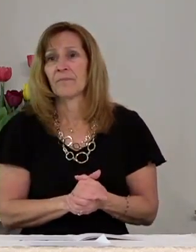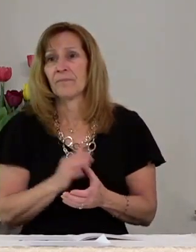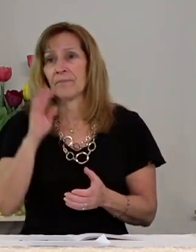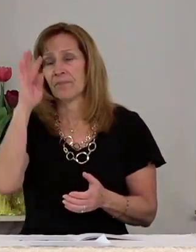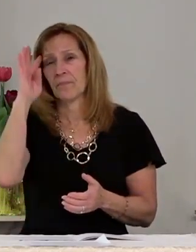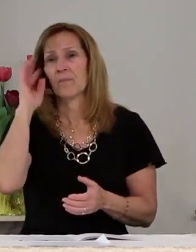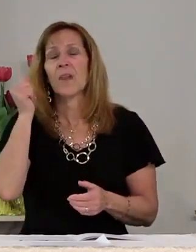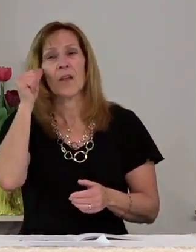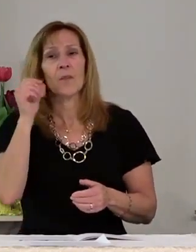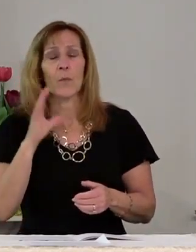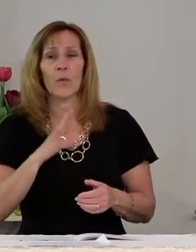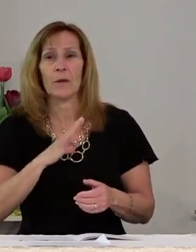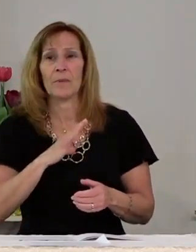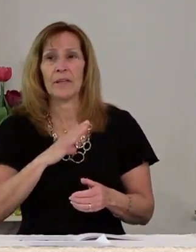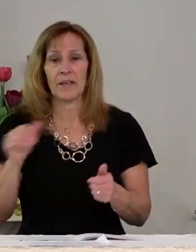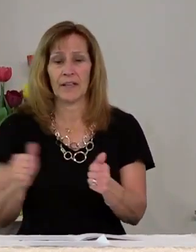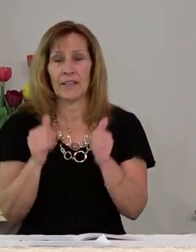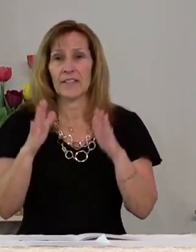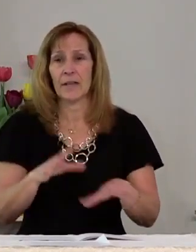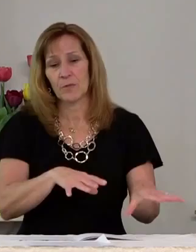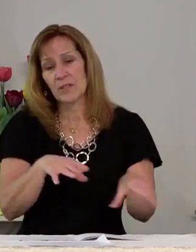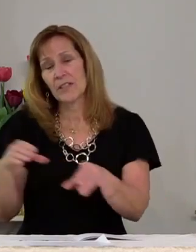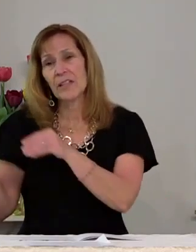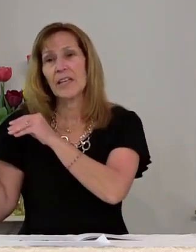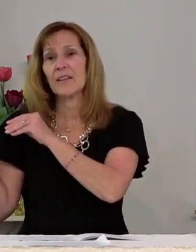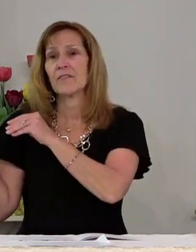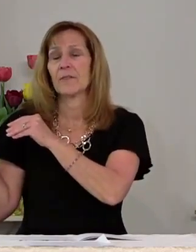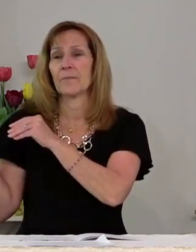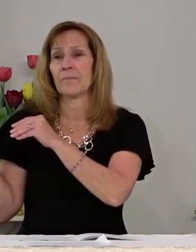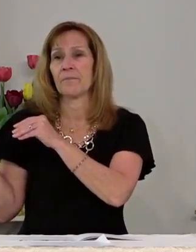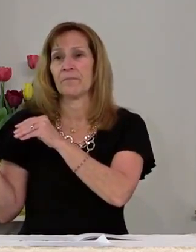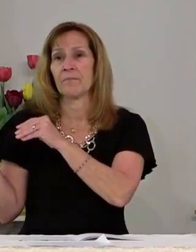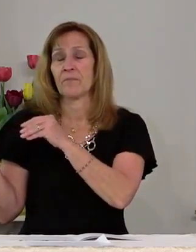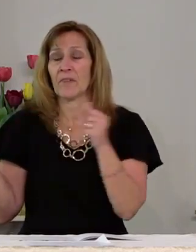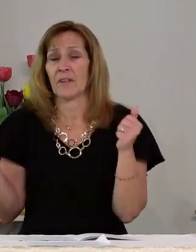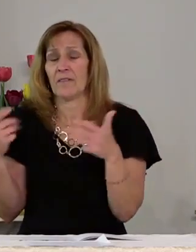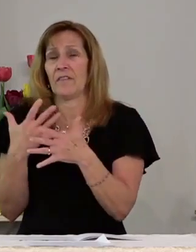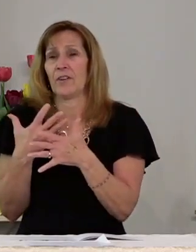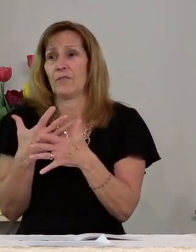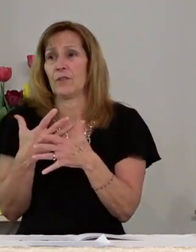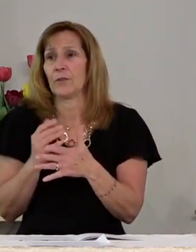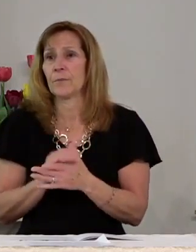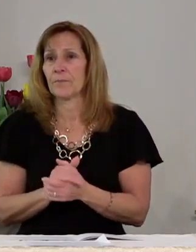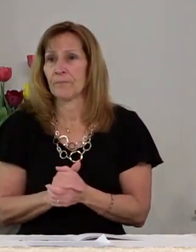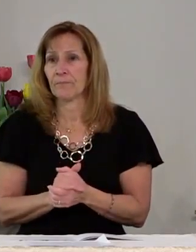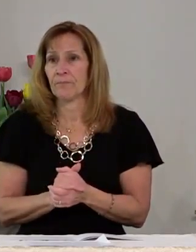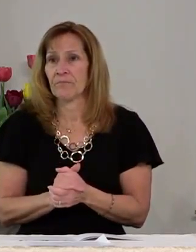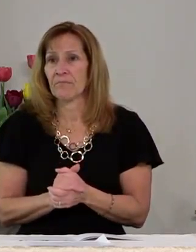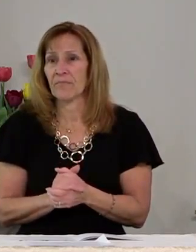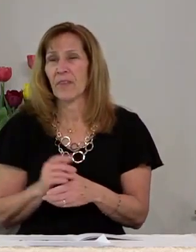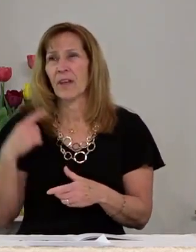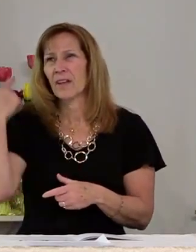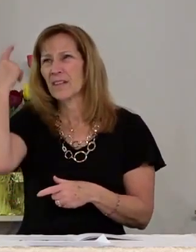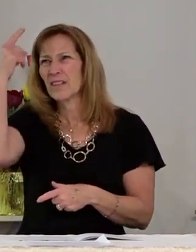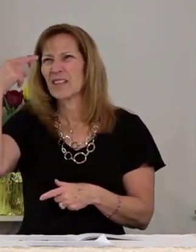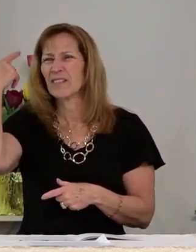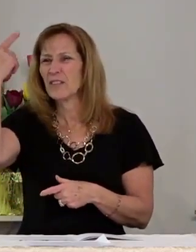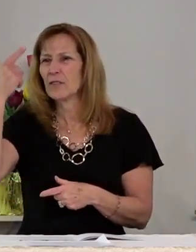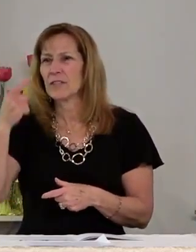And the women and the disciples leave fearful and confused.